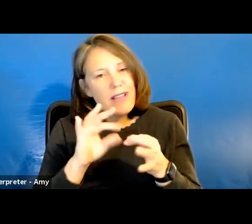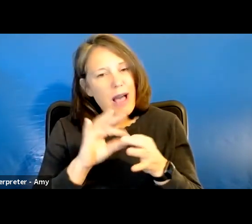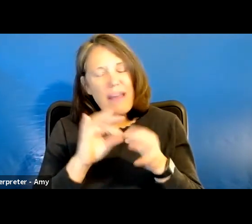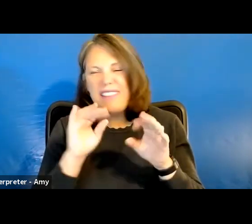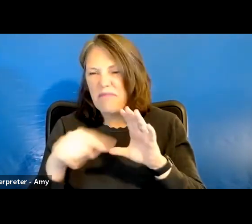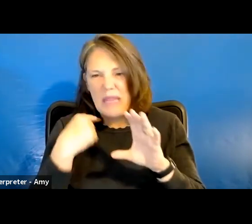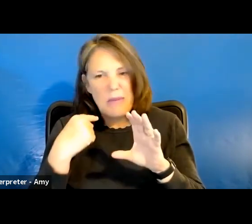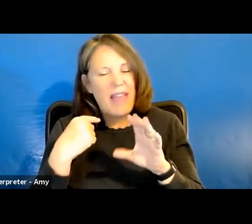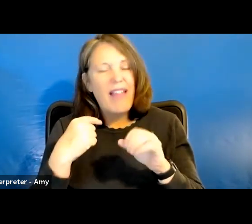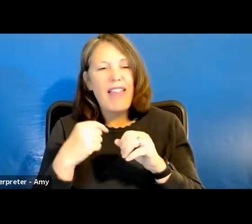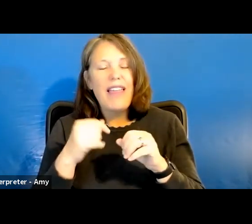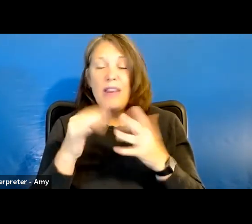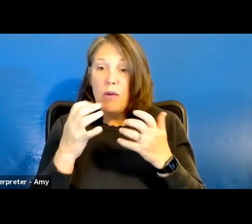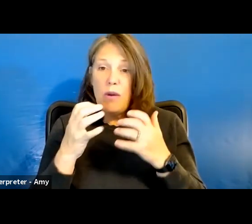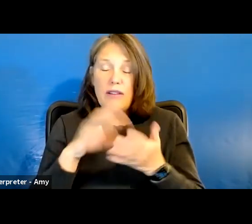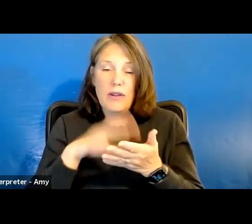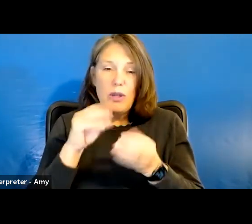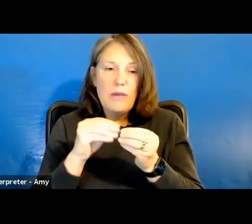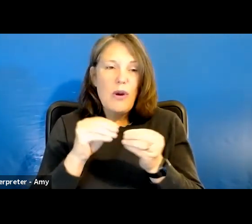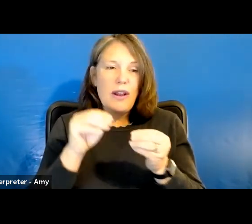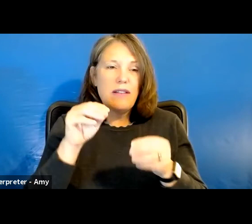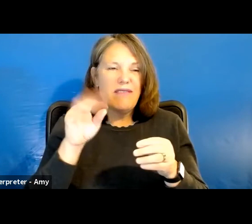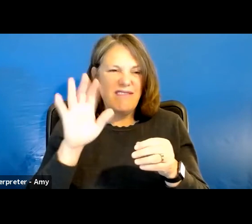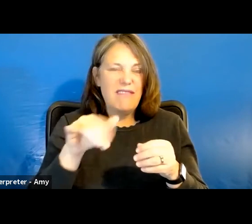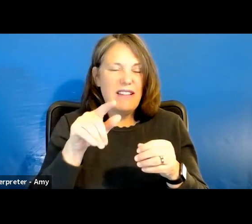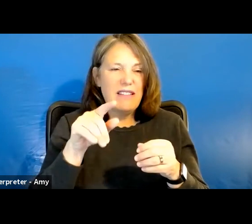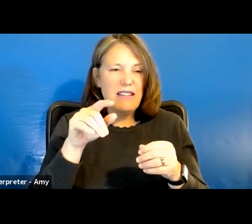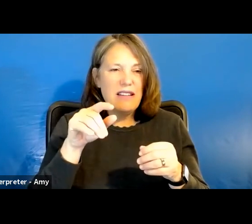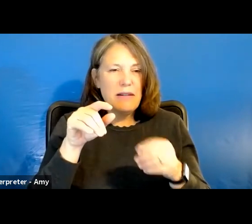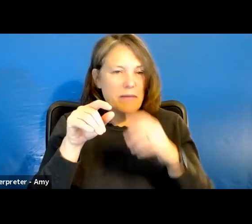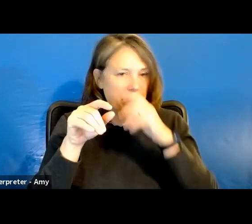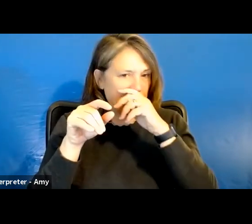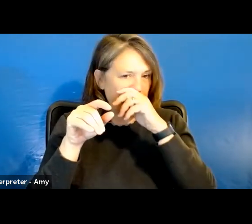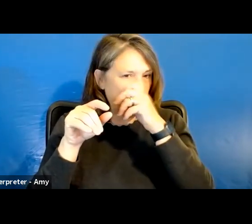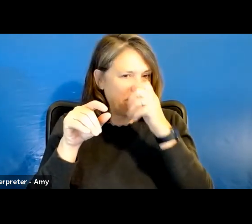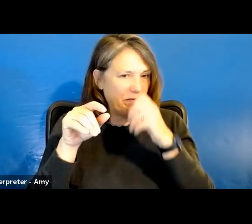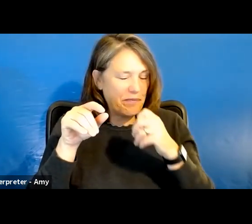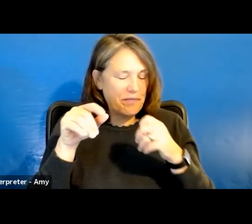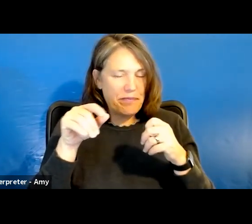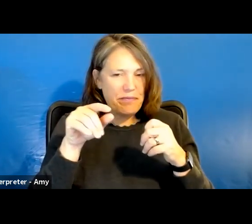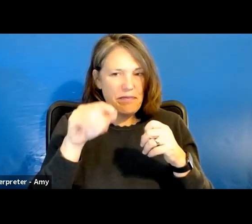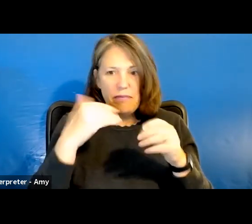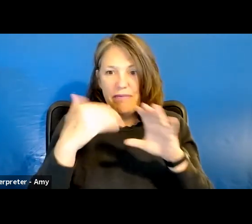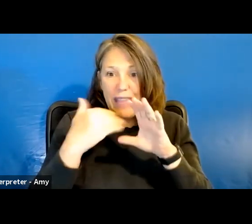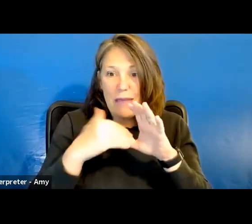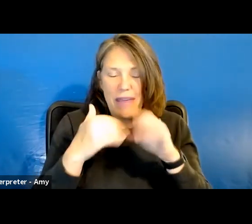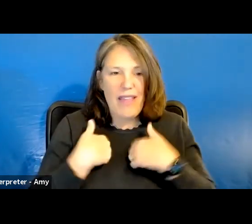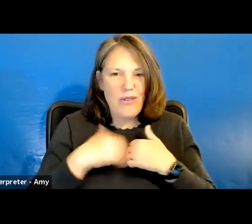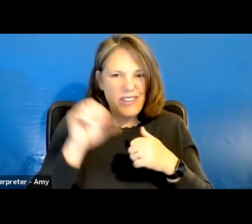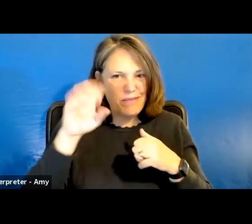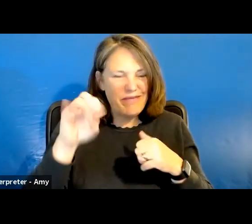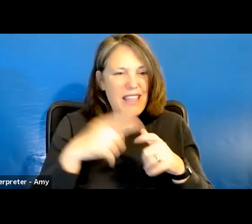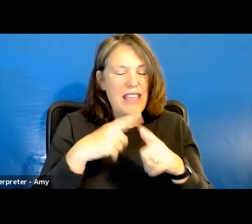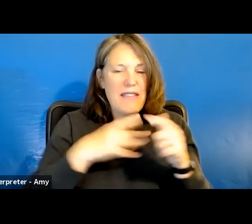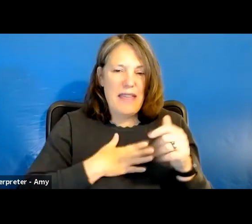like to learn more at healthycommunityliving at mso.umt.edu. And my contact information,